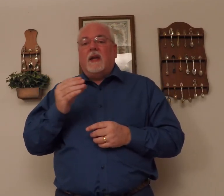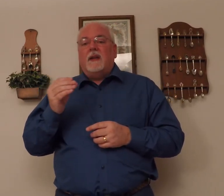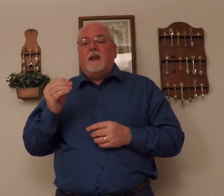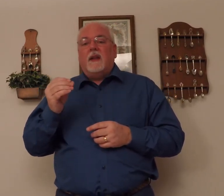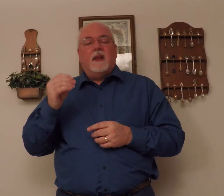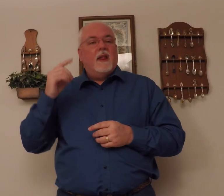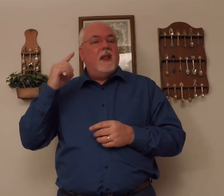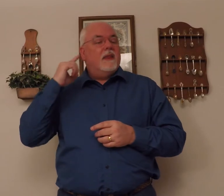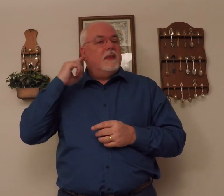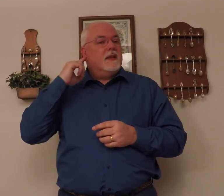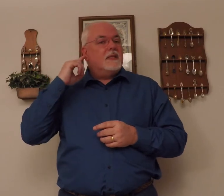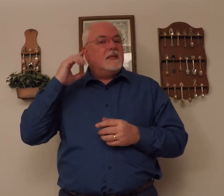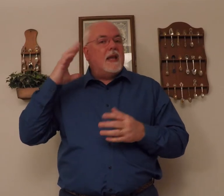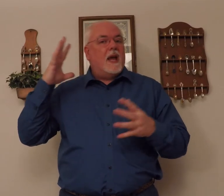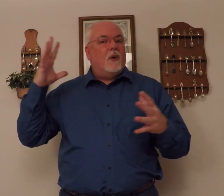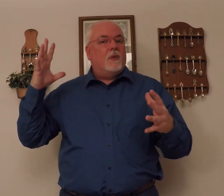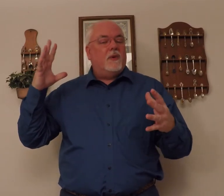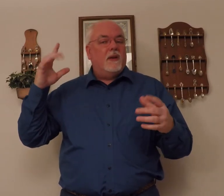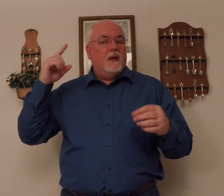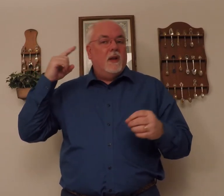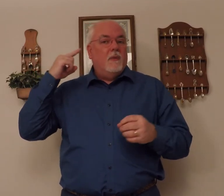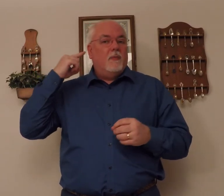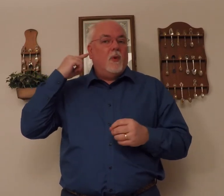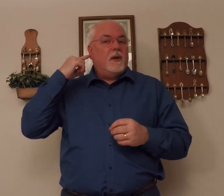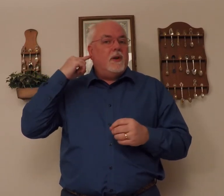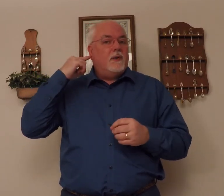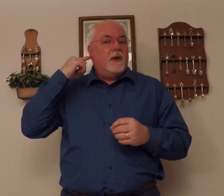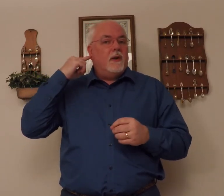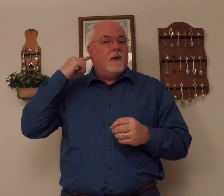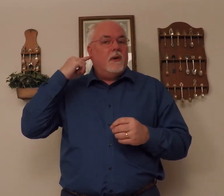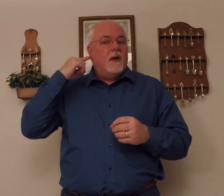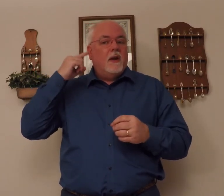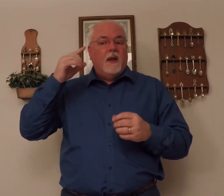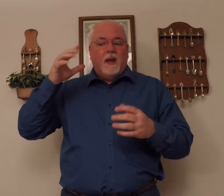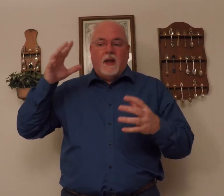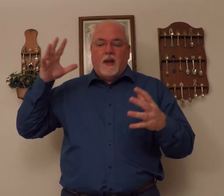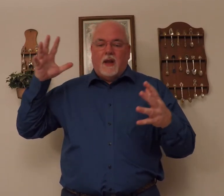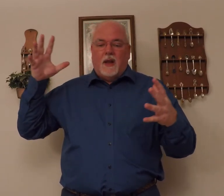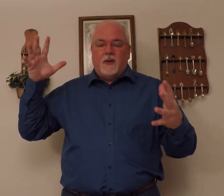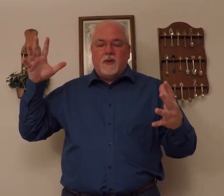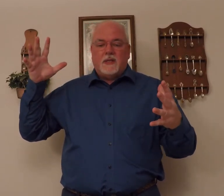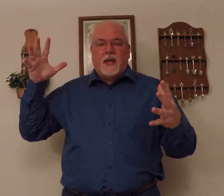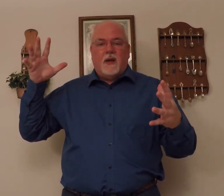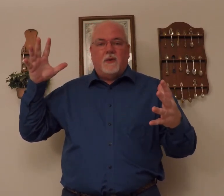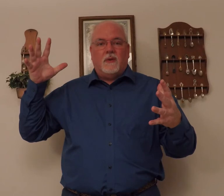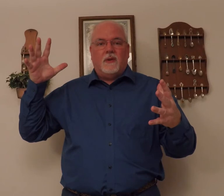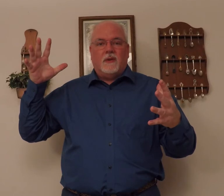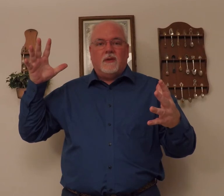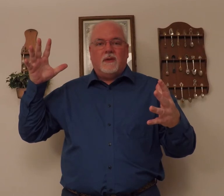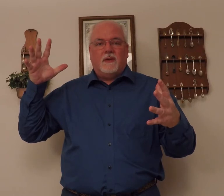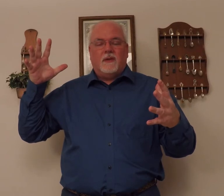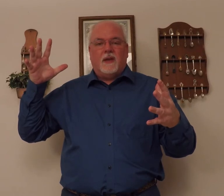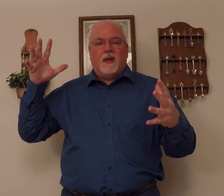the sound. Point to your ear and do a sound, okay?